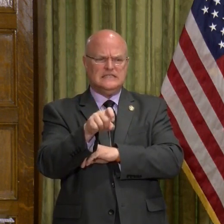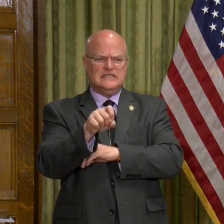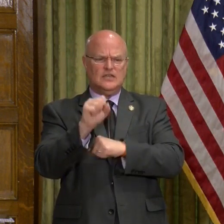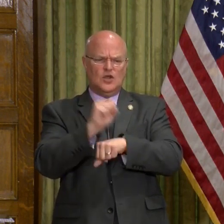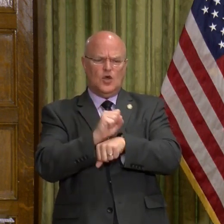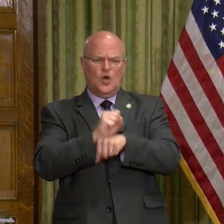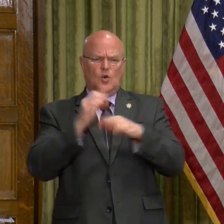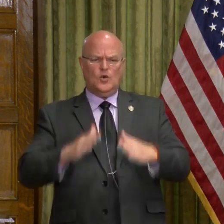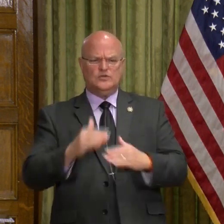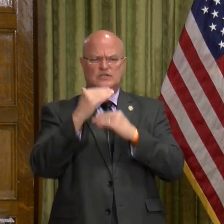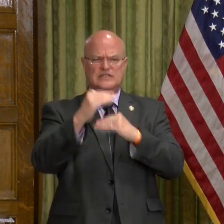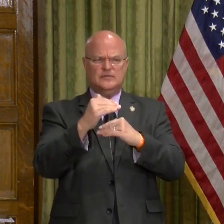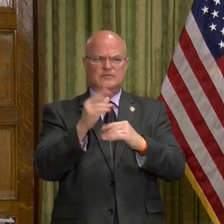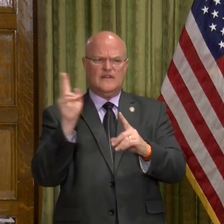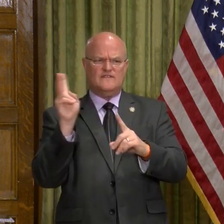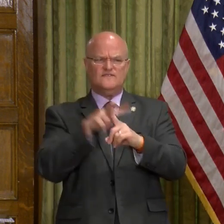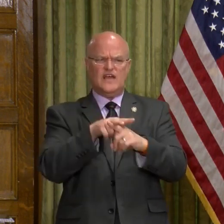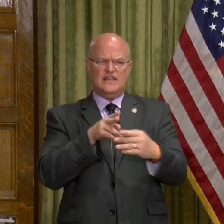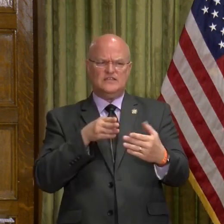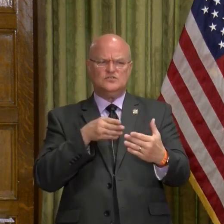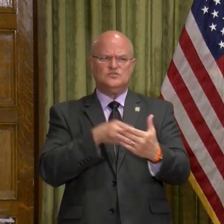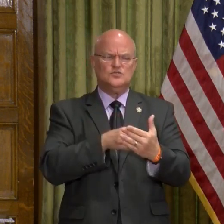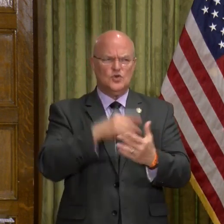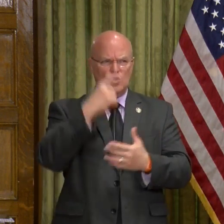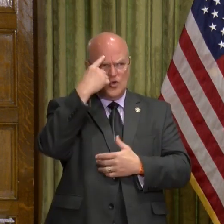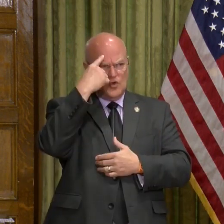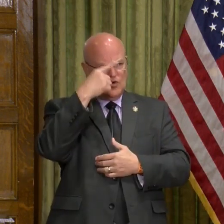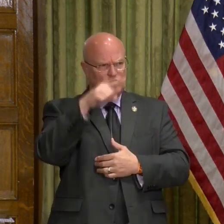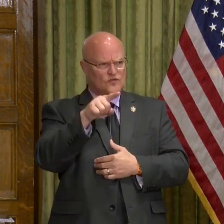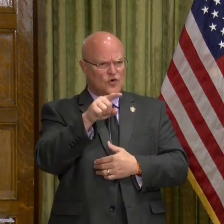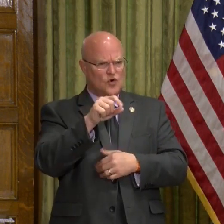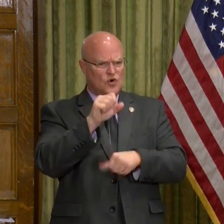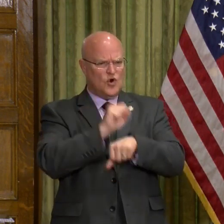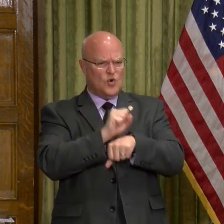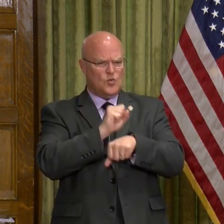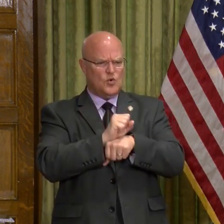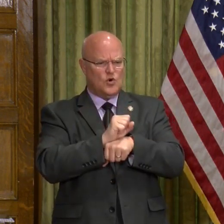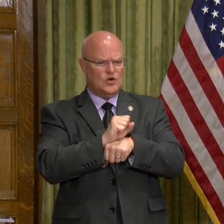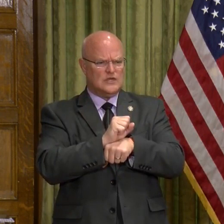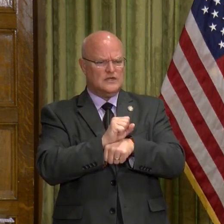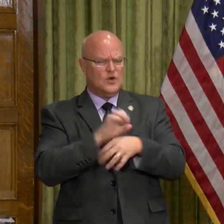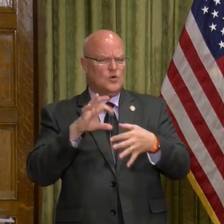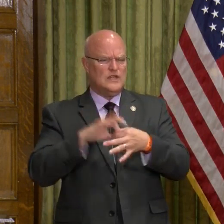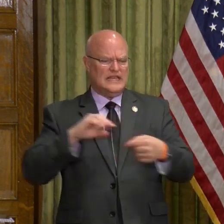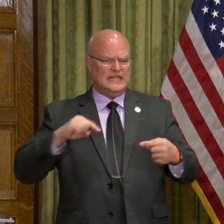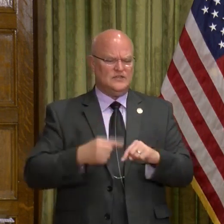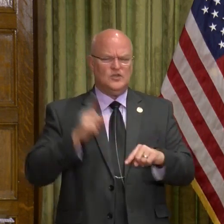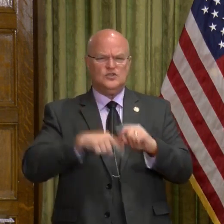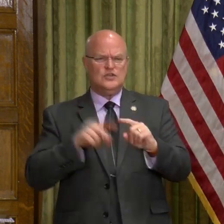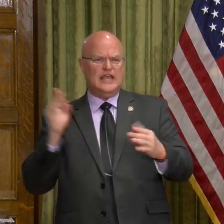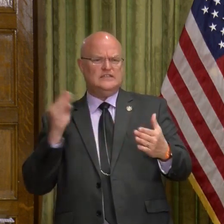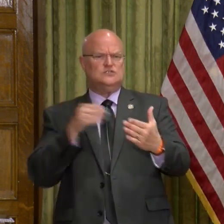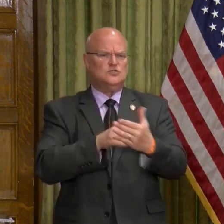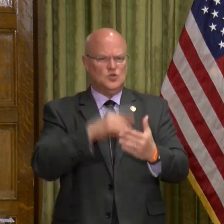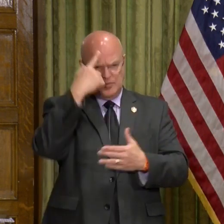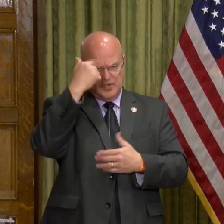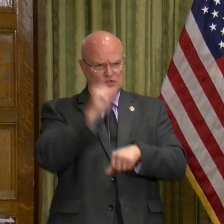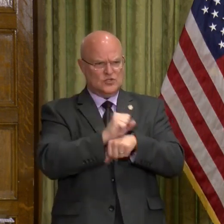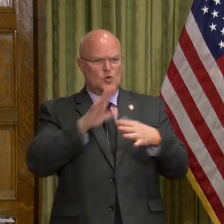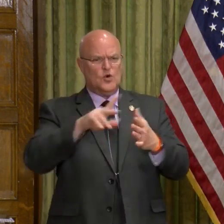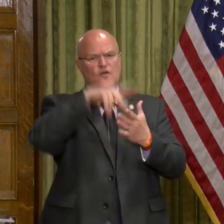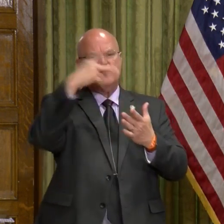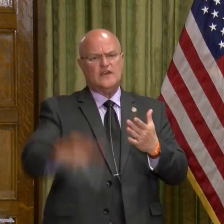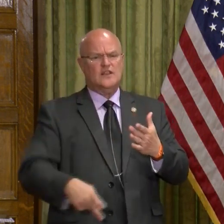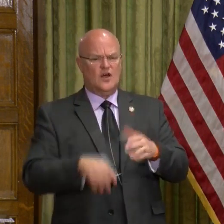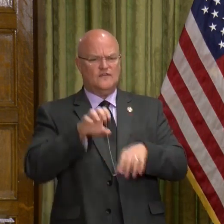Workers are limited in filing suit for a work-related injury. You can't sue them because a worker fell